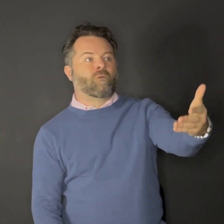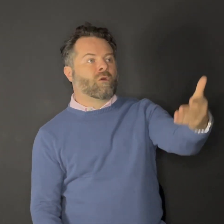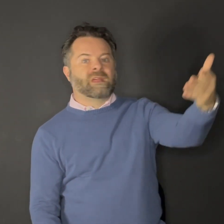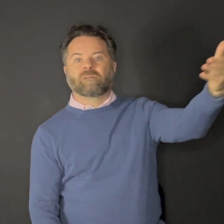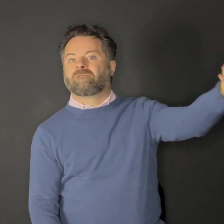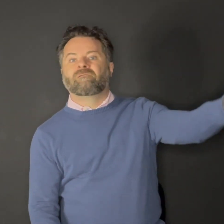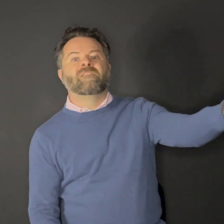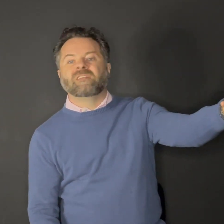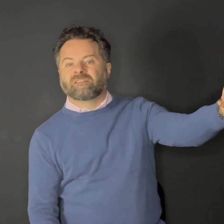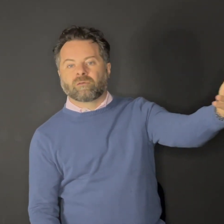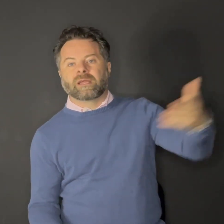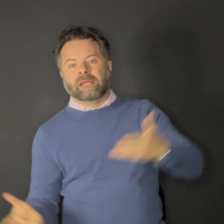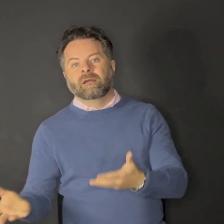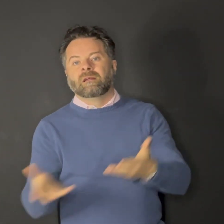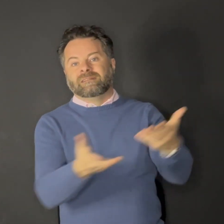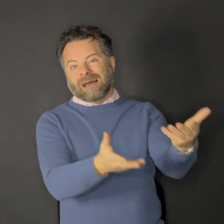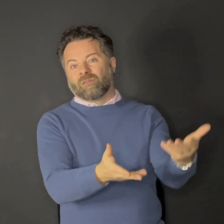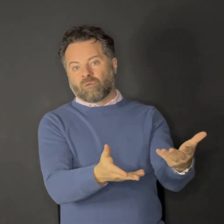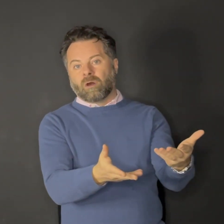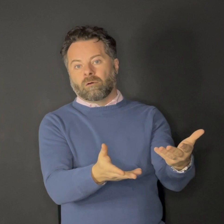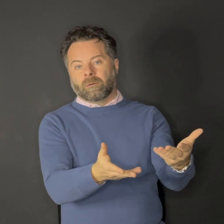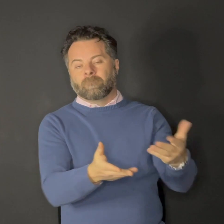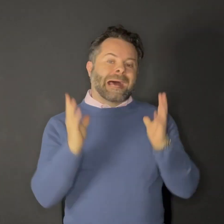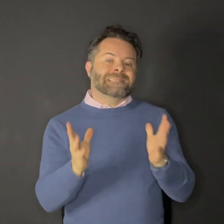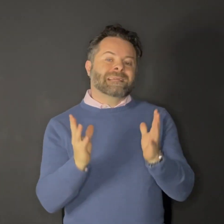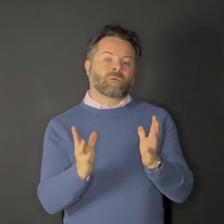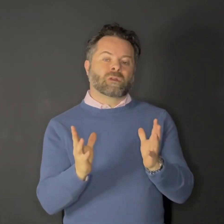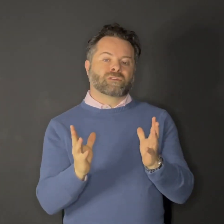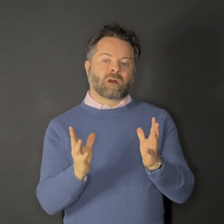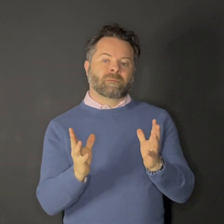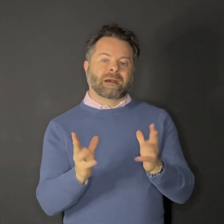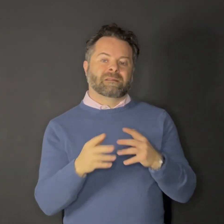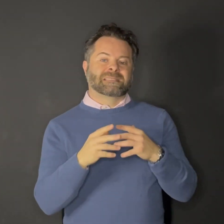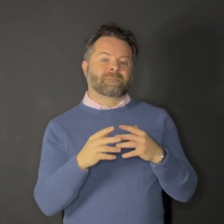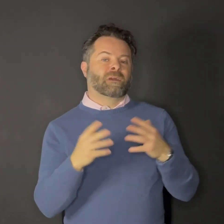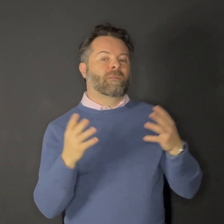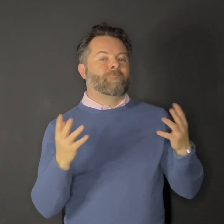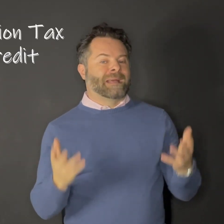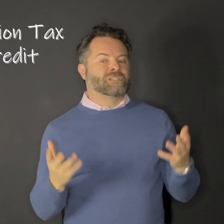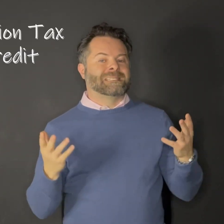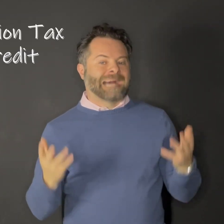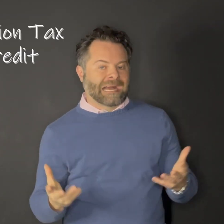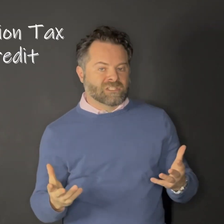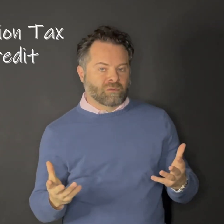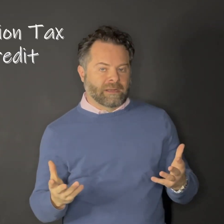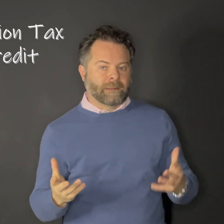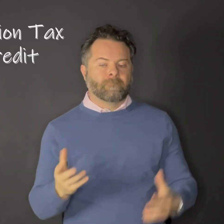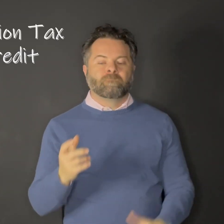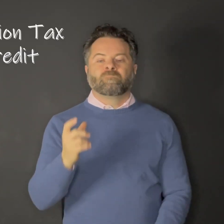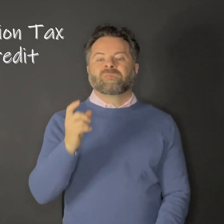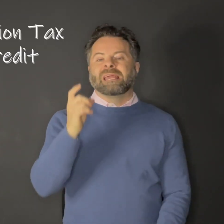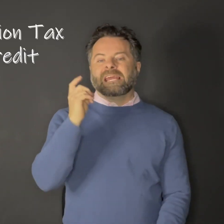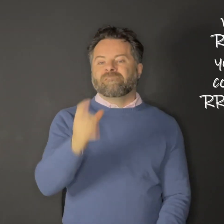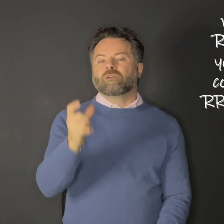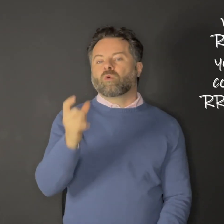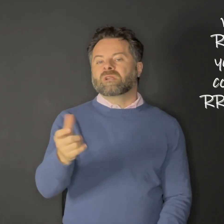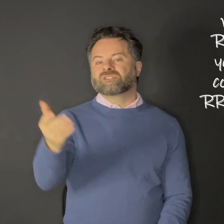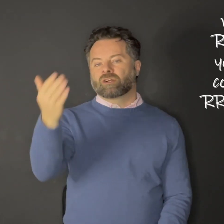40, or 53 down the road. Last thing I want to talk about is something called the pension tax credit. If you're going to start